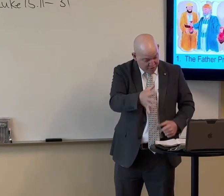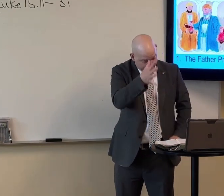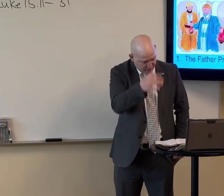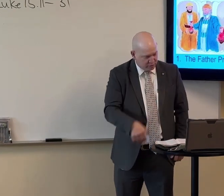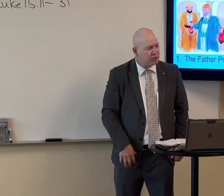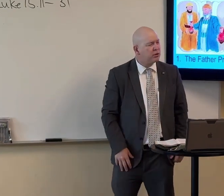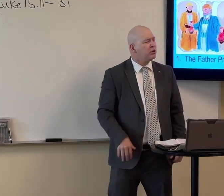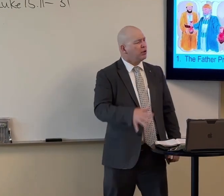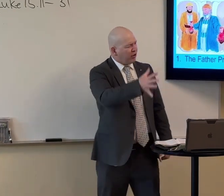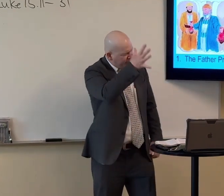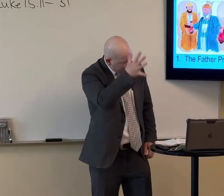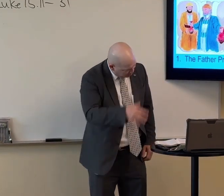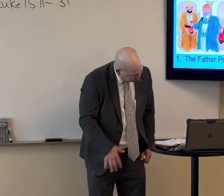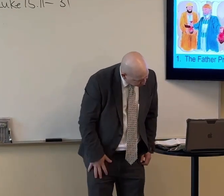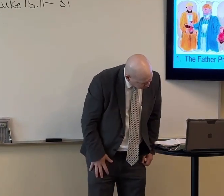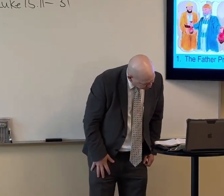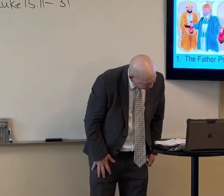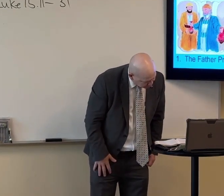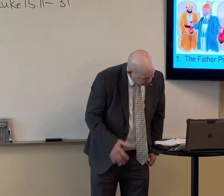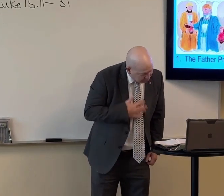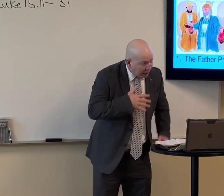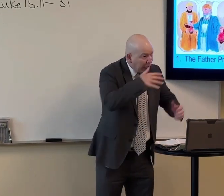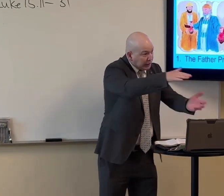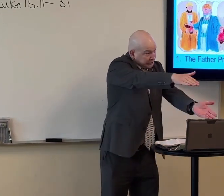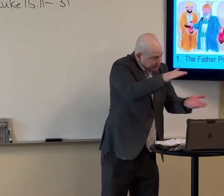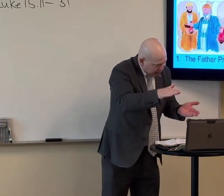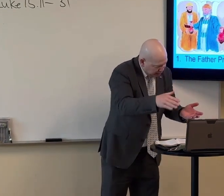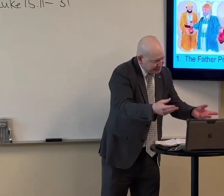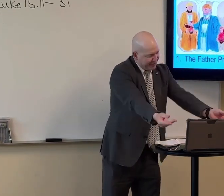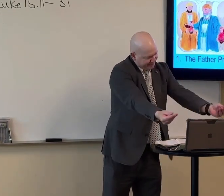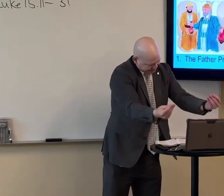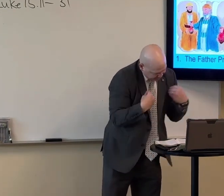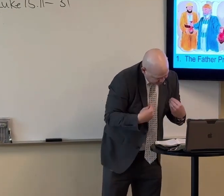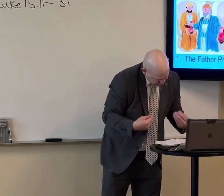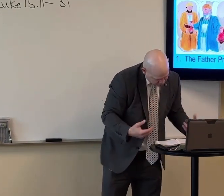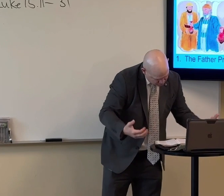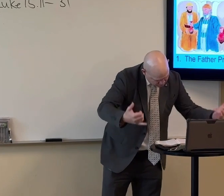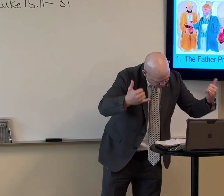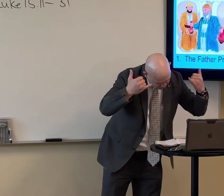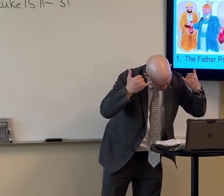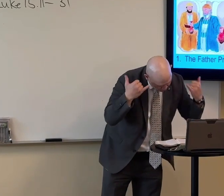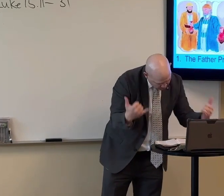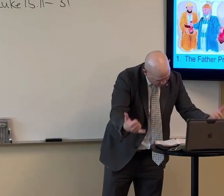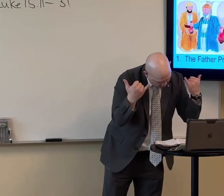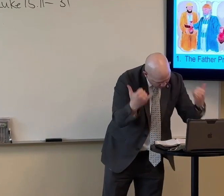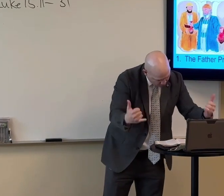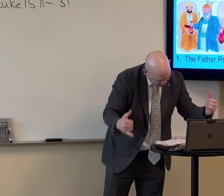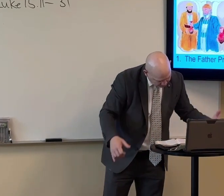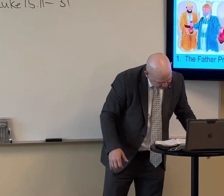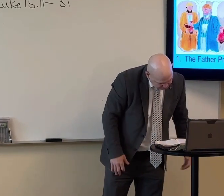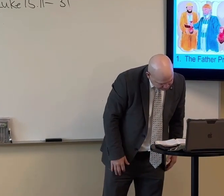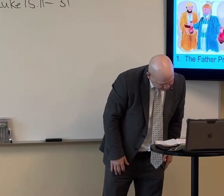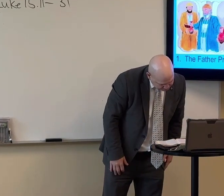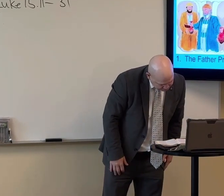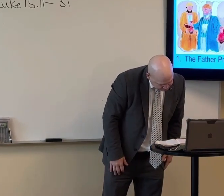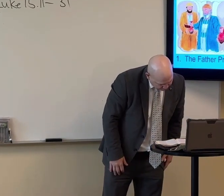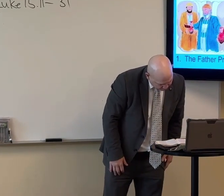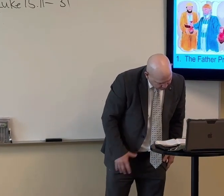And the younger of them said to his father, Father, give me the portion of